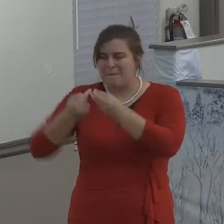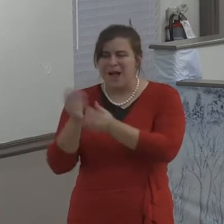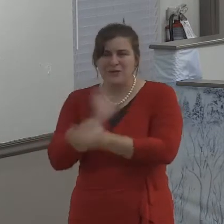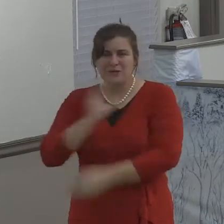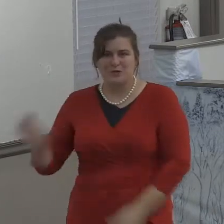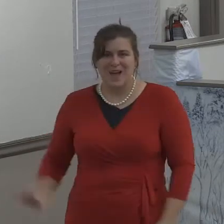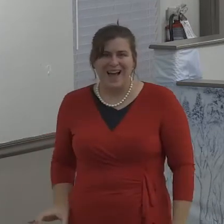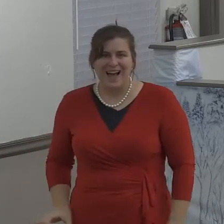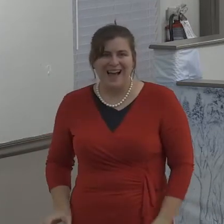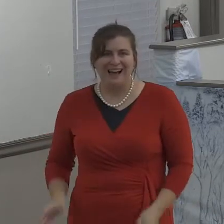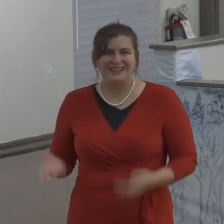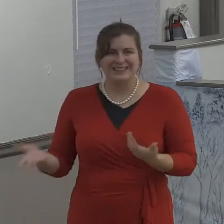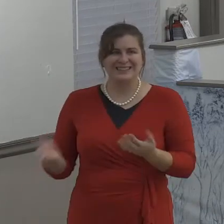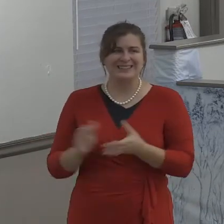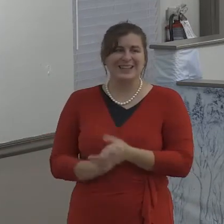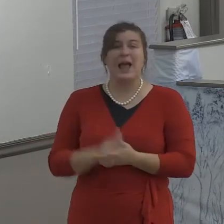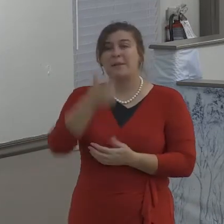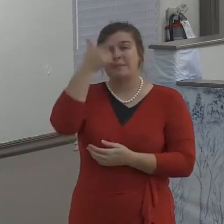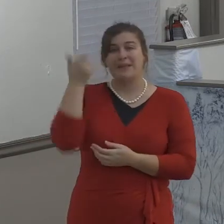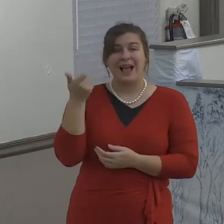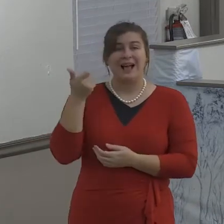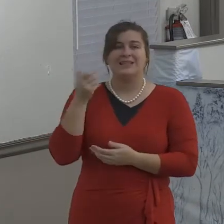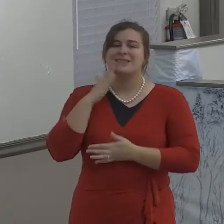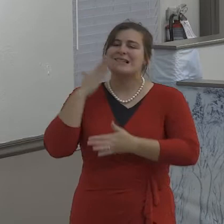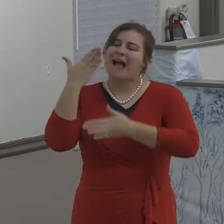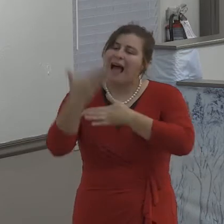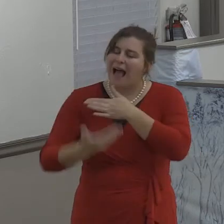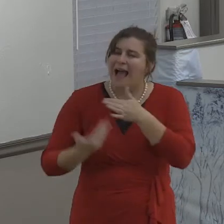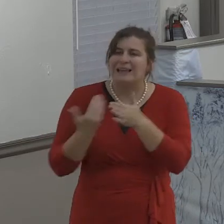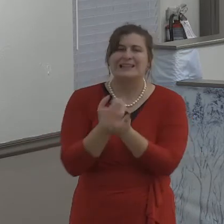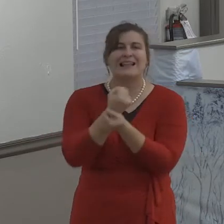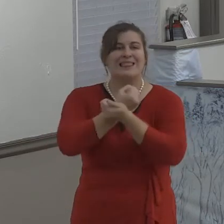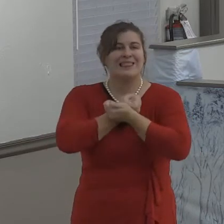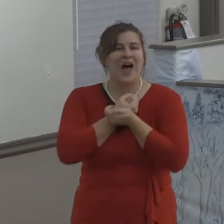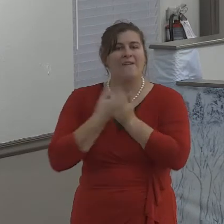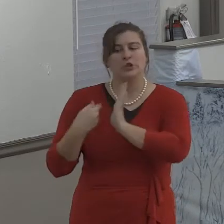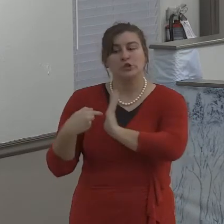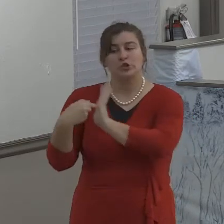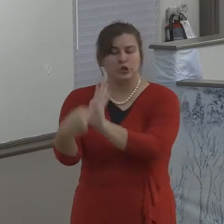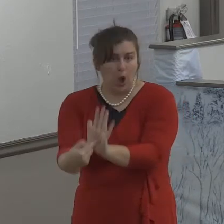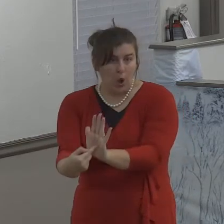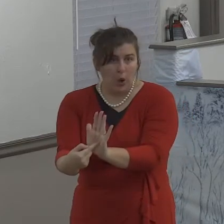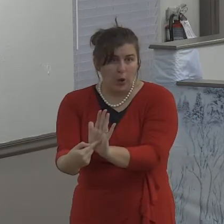And he wanted the Christ that Steve was talking about. Am I pretty accurate, Steve?